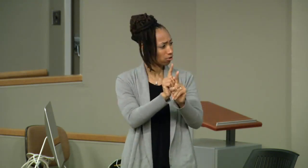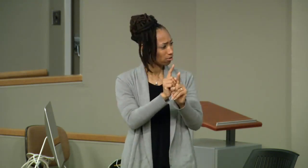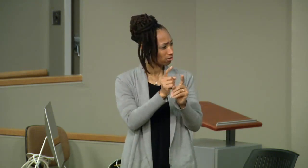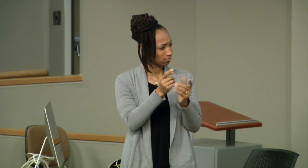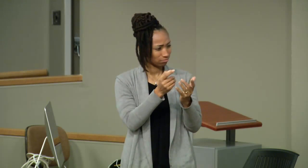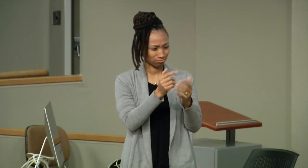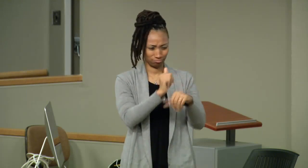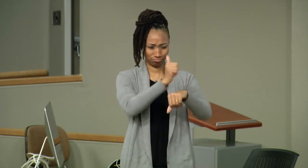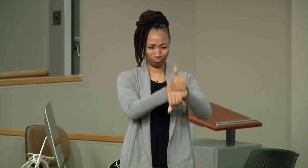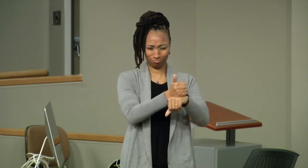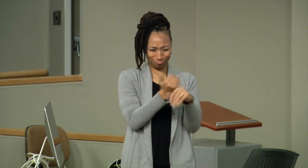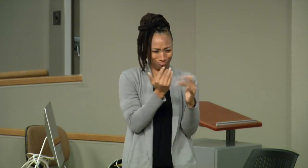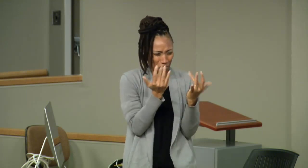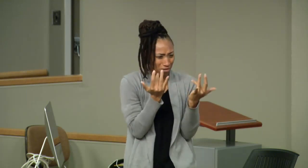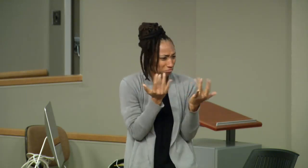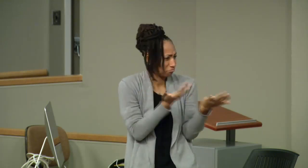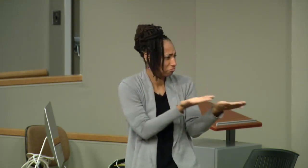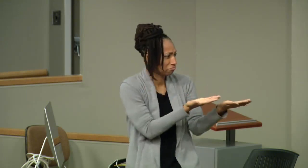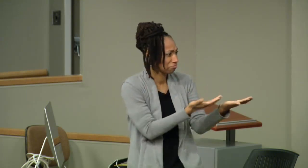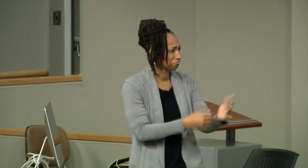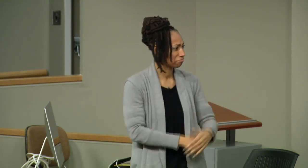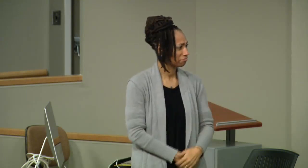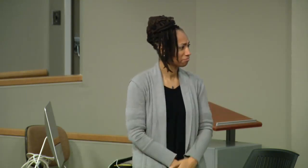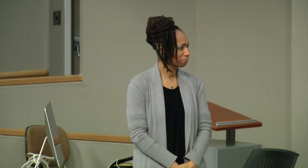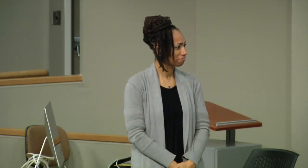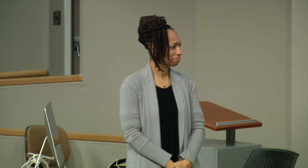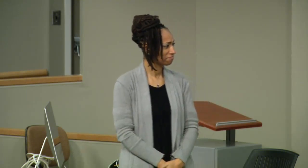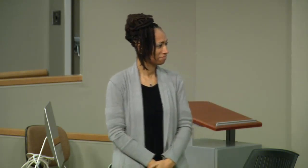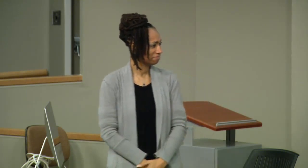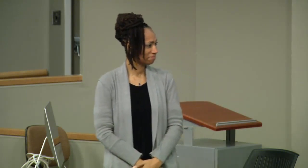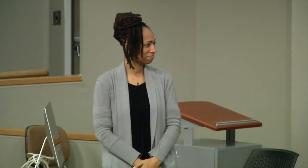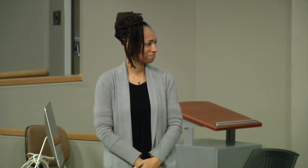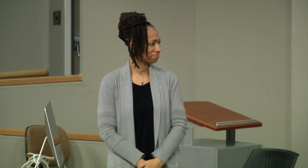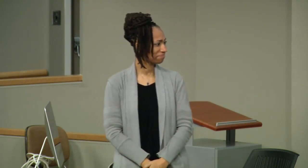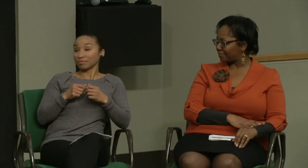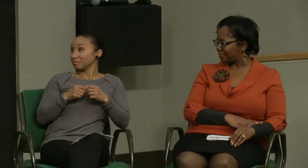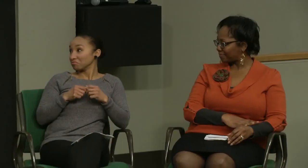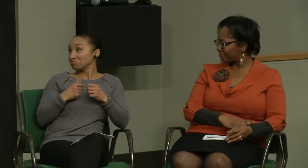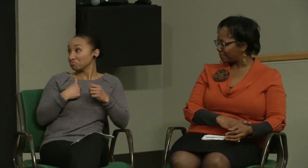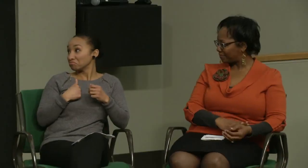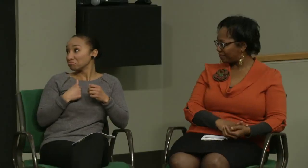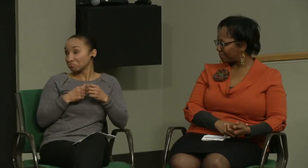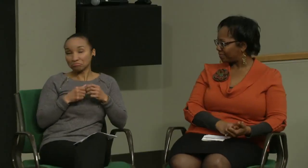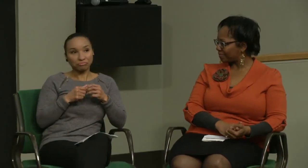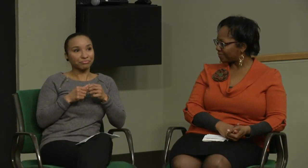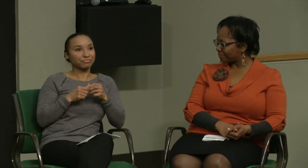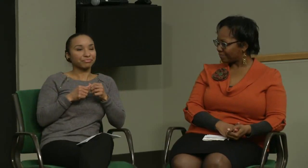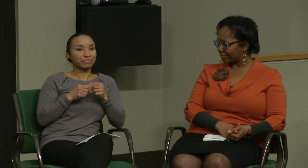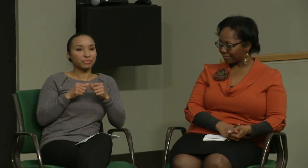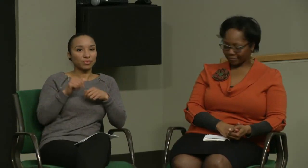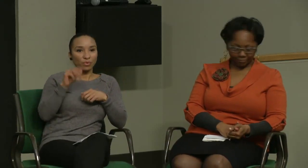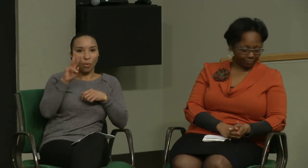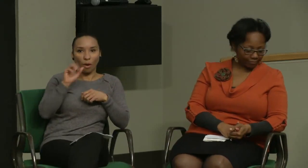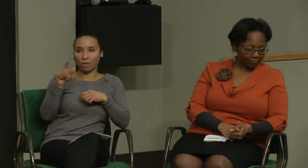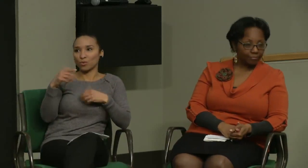Why was it important to have peer mentoring? Why was that an important piece of your concept? What was important about that for you?